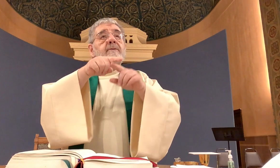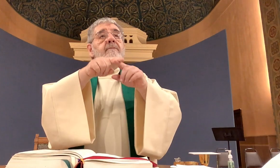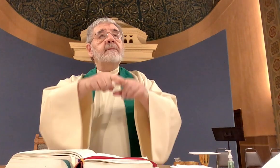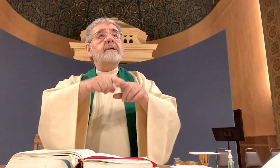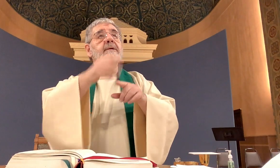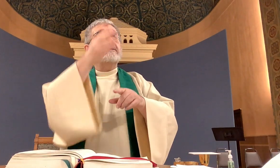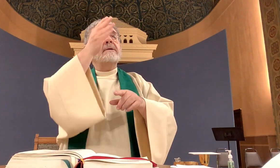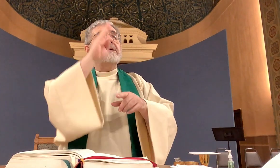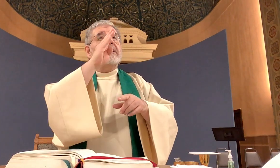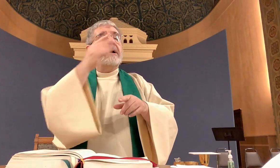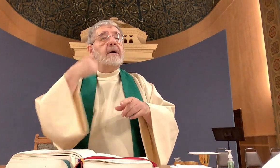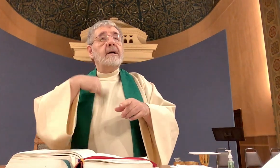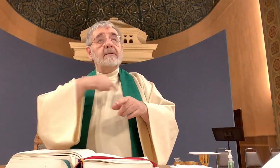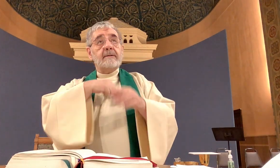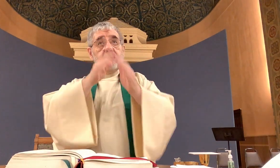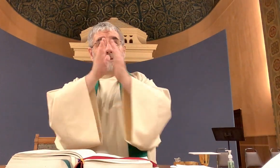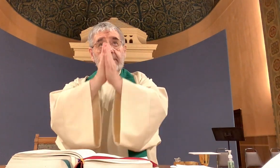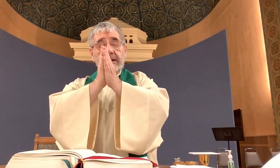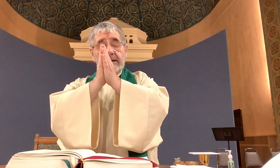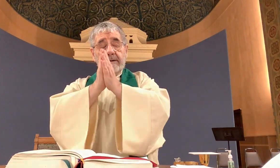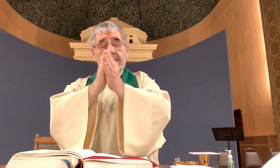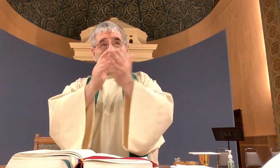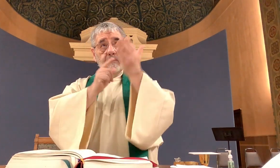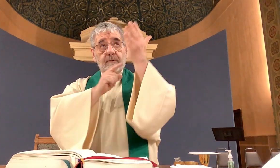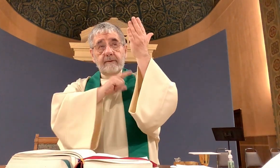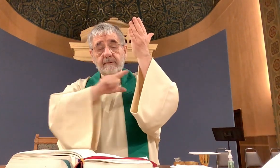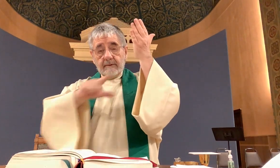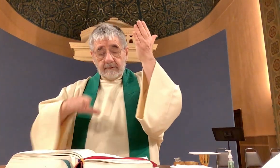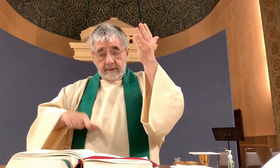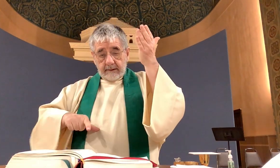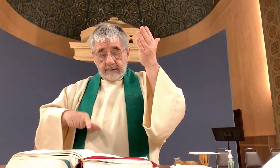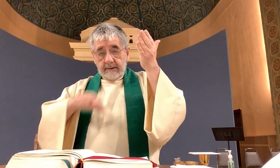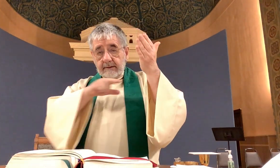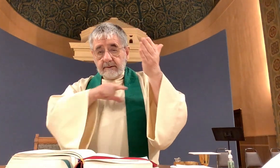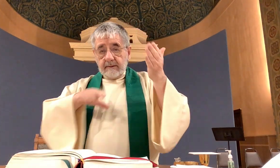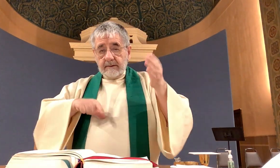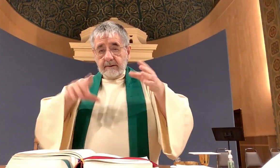we pray to the Lord Lord receive our prayer